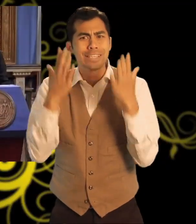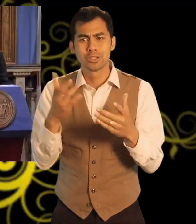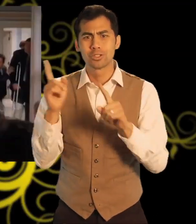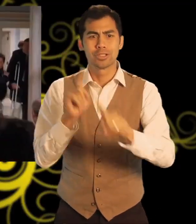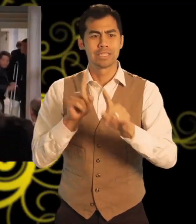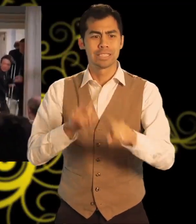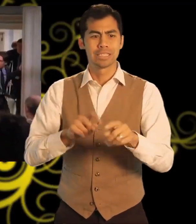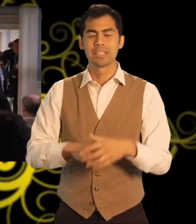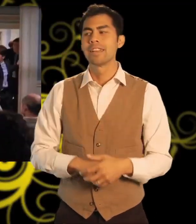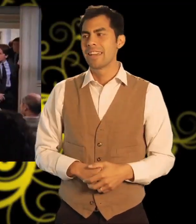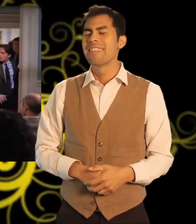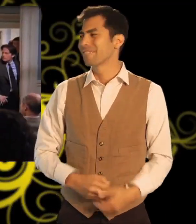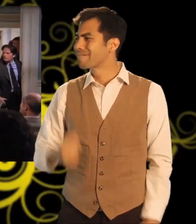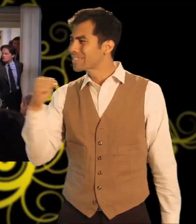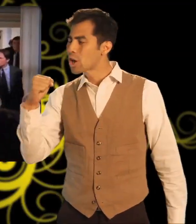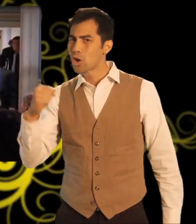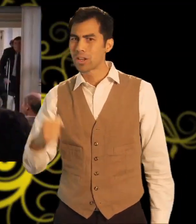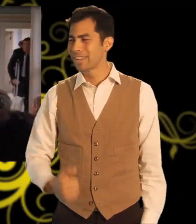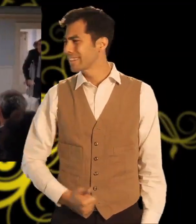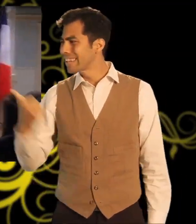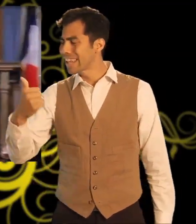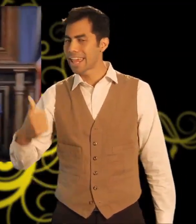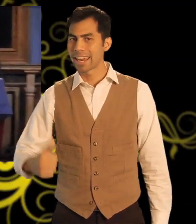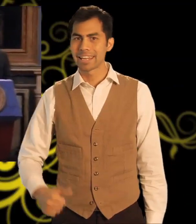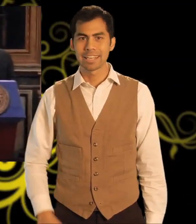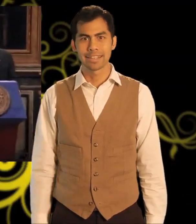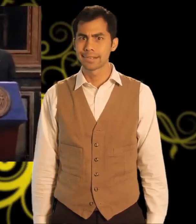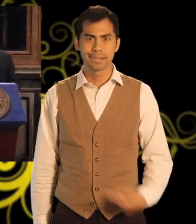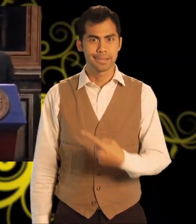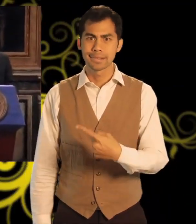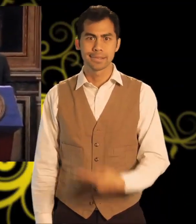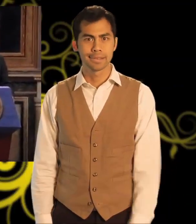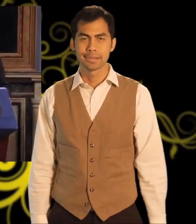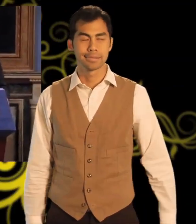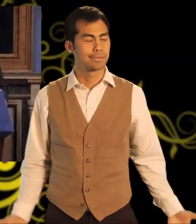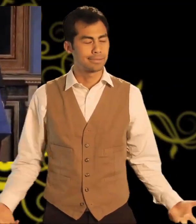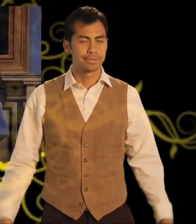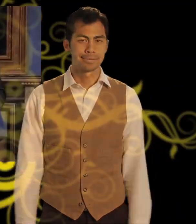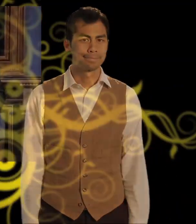Now, if it wasn't... Thank you.